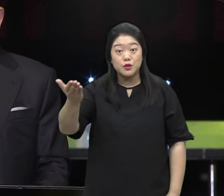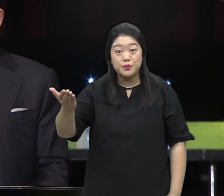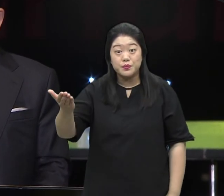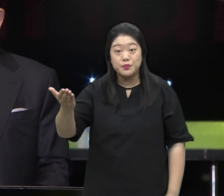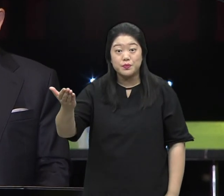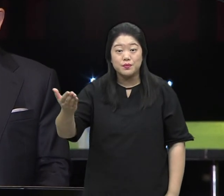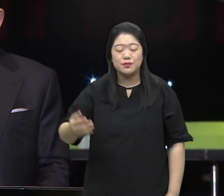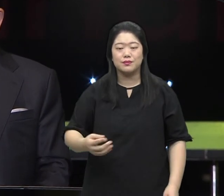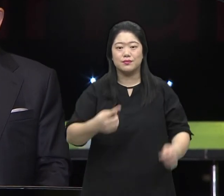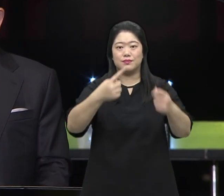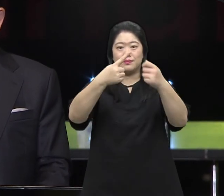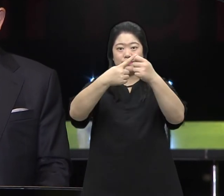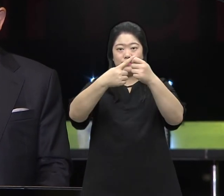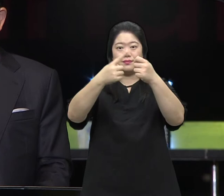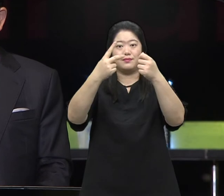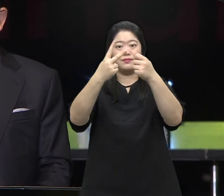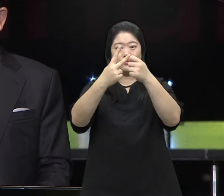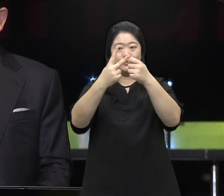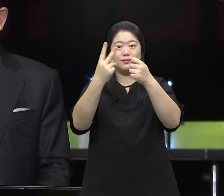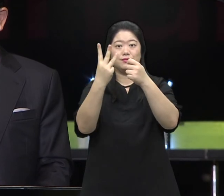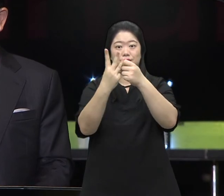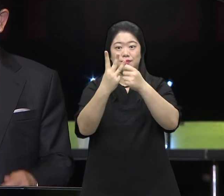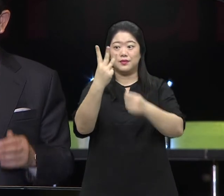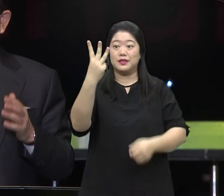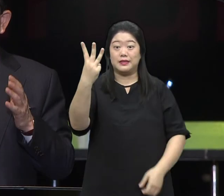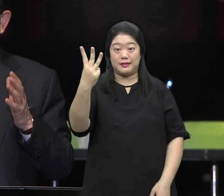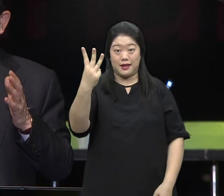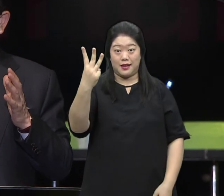And today, our remnants just hold to these three things.